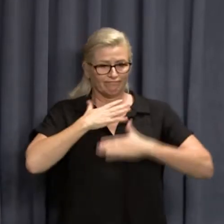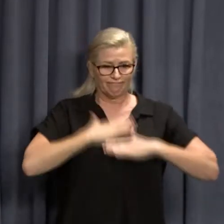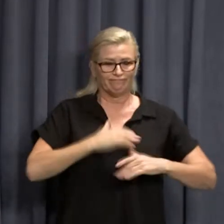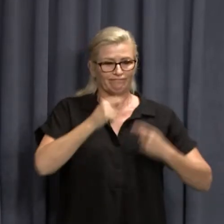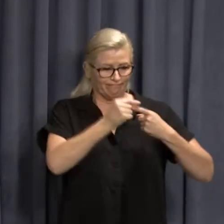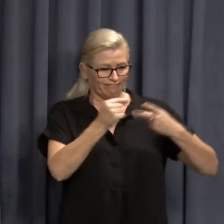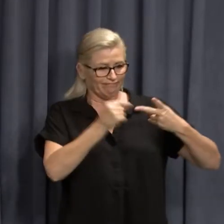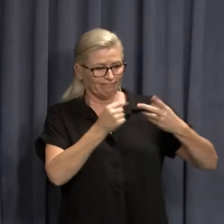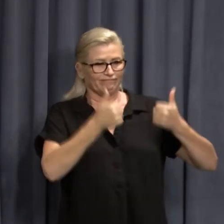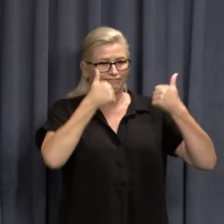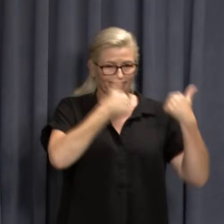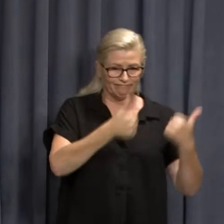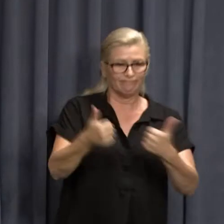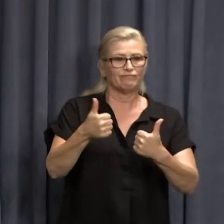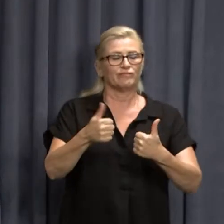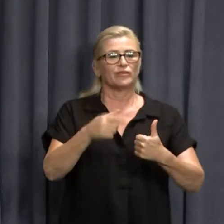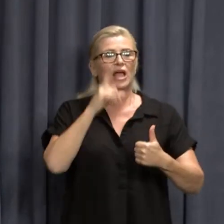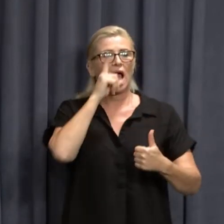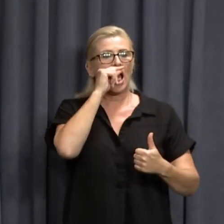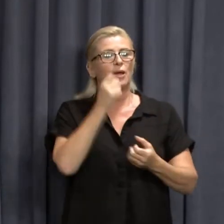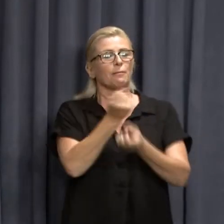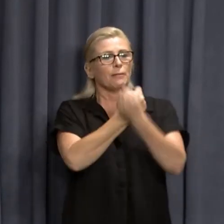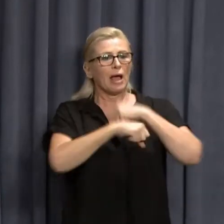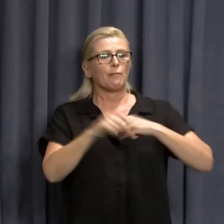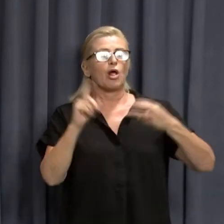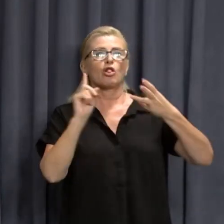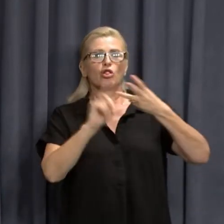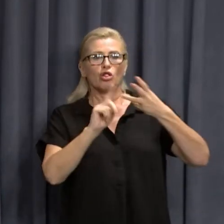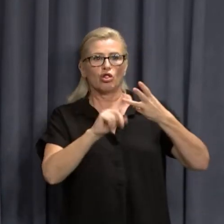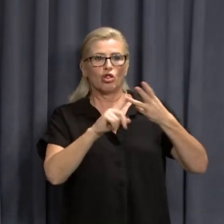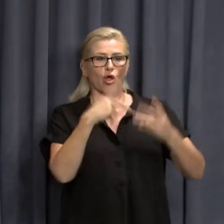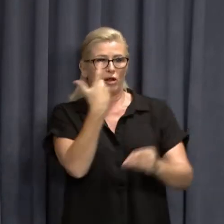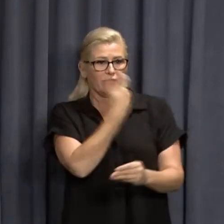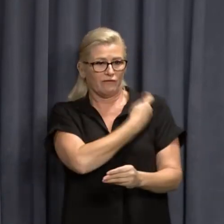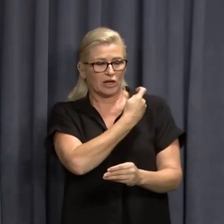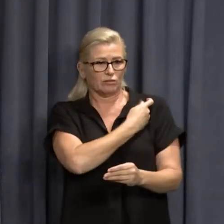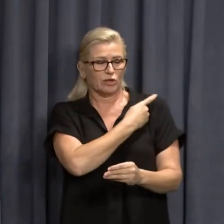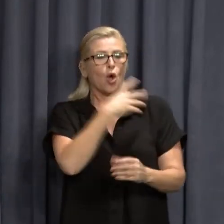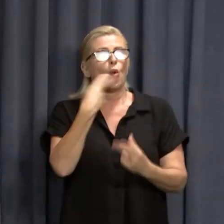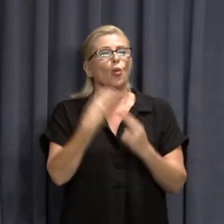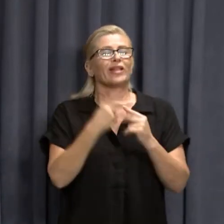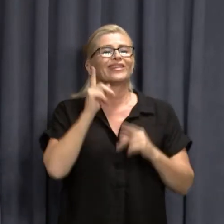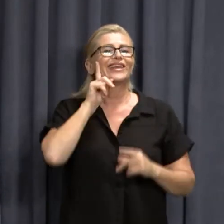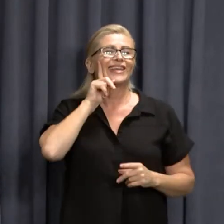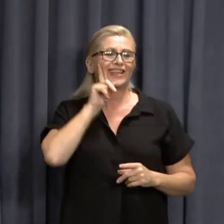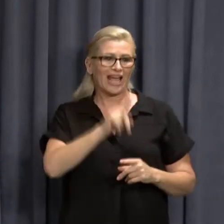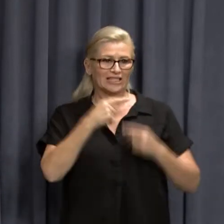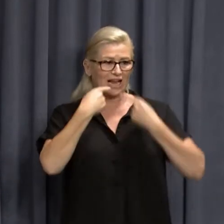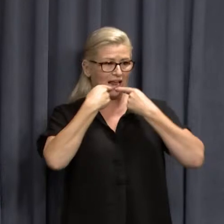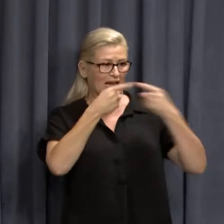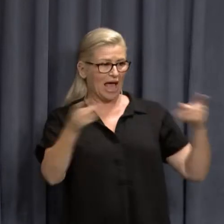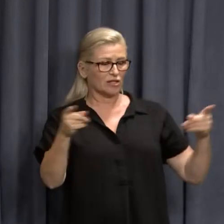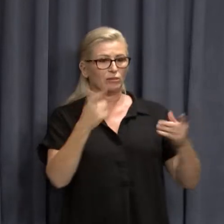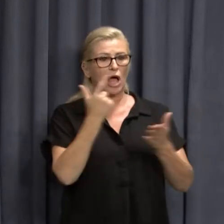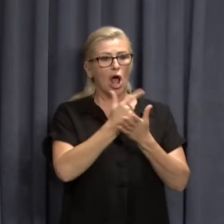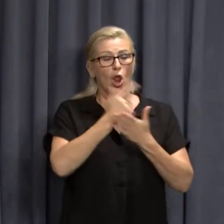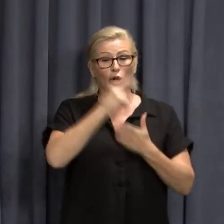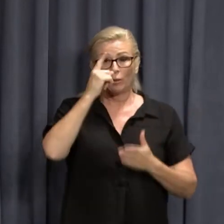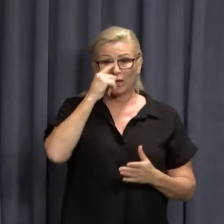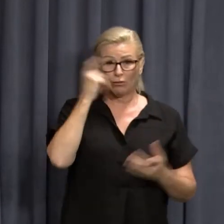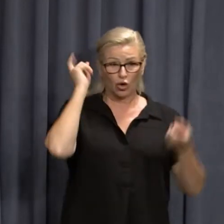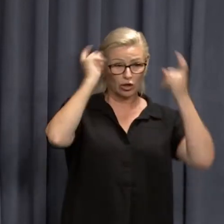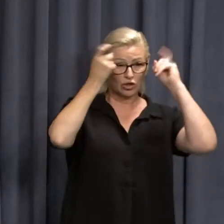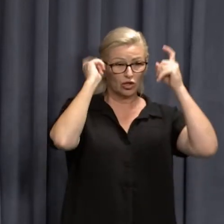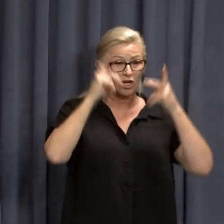pushed and a lot of people have been become eligible for their third dose more recently. With the announcement yesterday they're now concerned that if the border